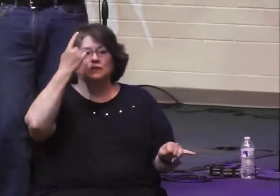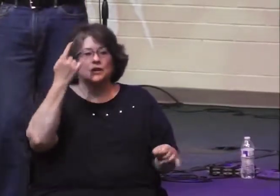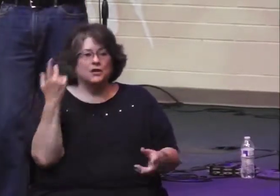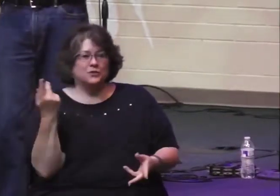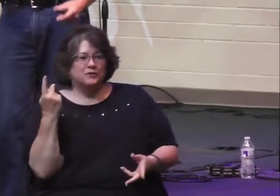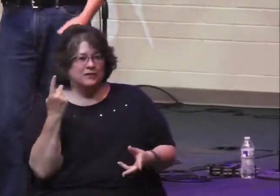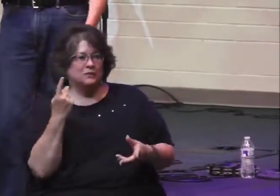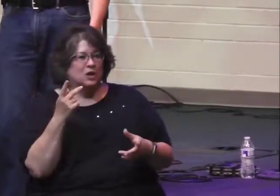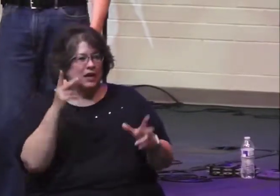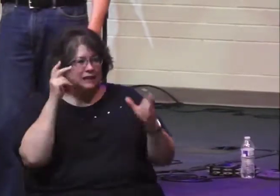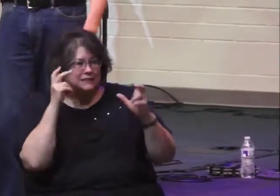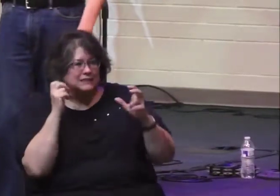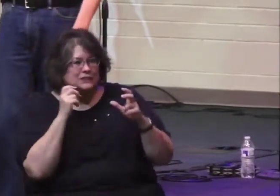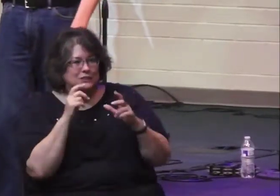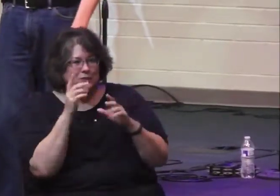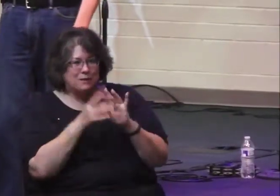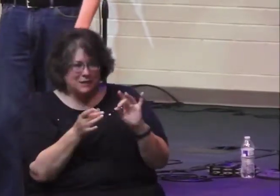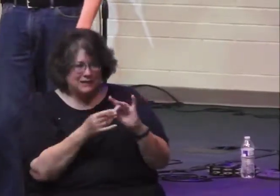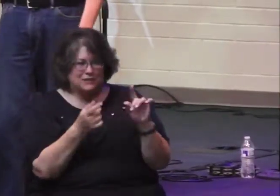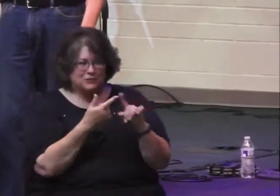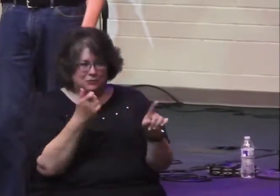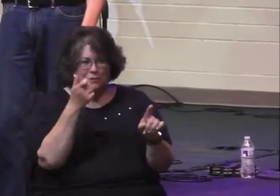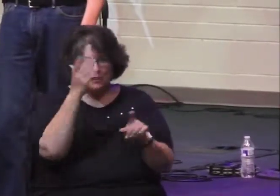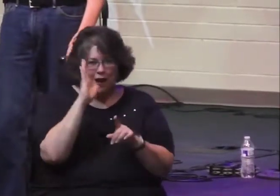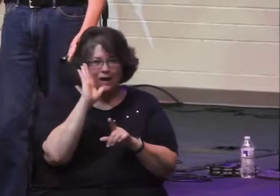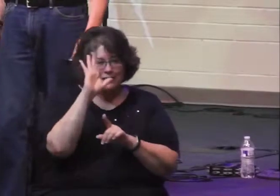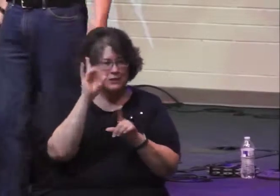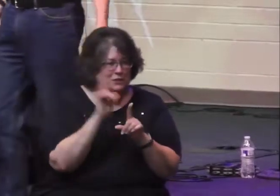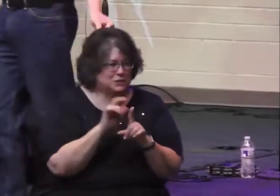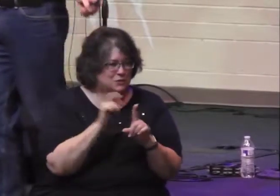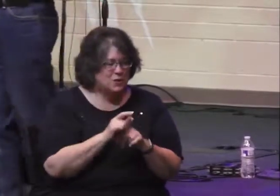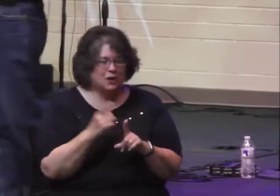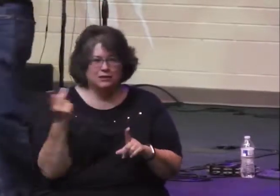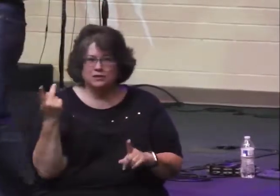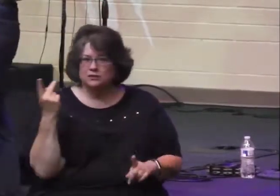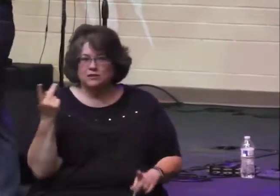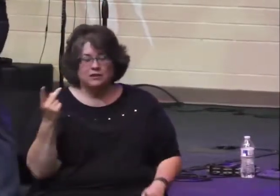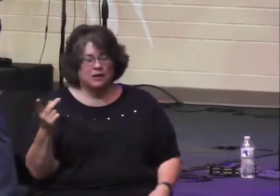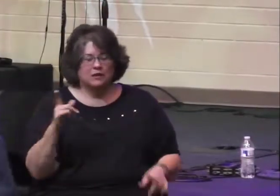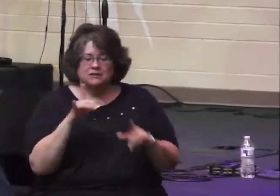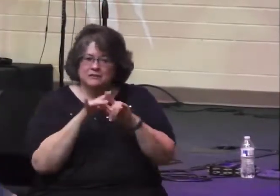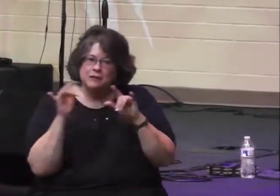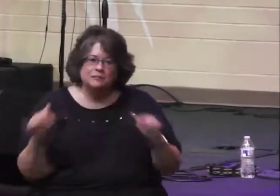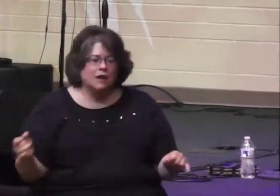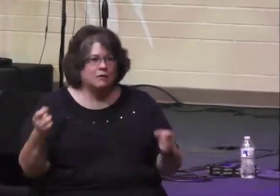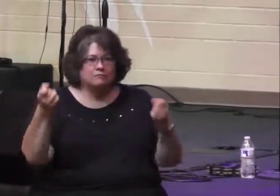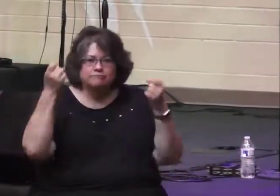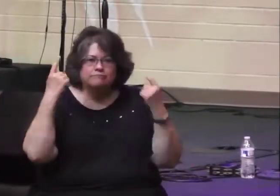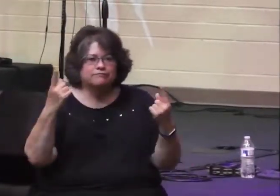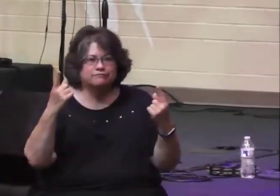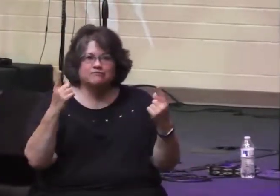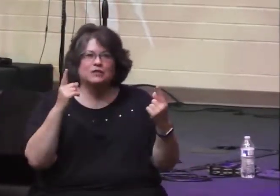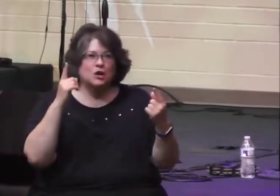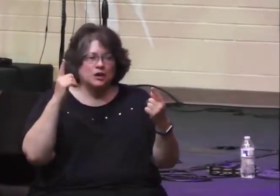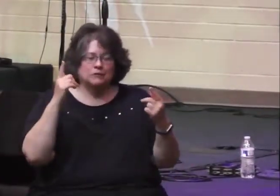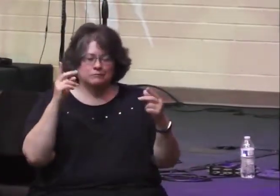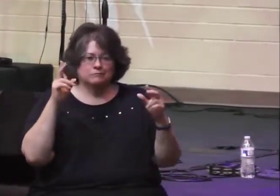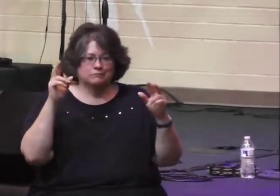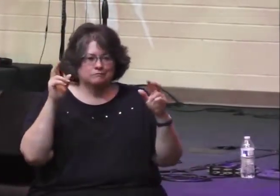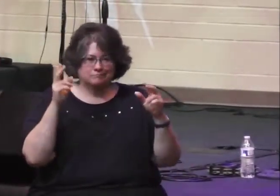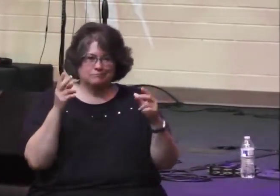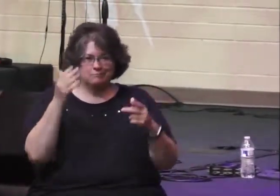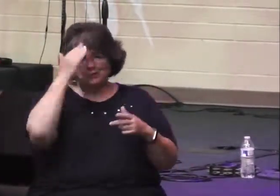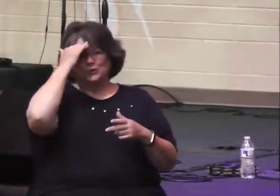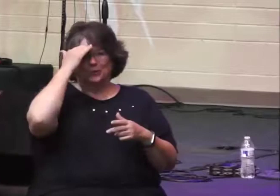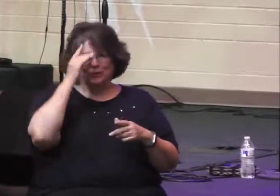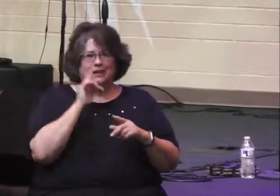I remember as we were hearing a message from God's Word, it was confirmed within just a few days when just an ordinary person